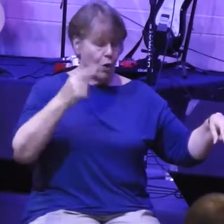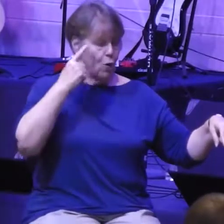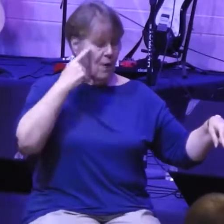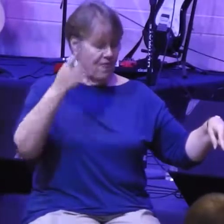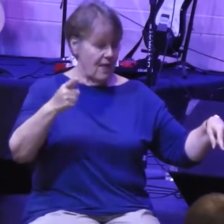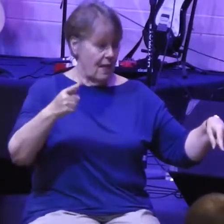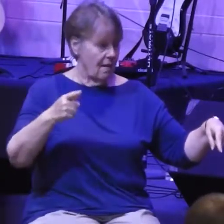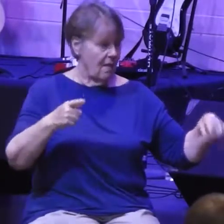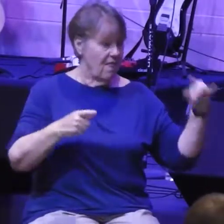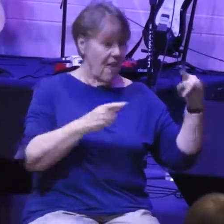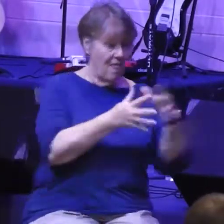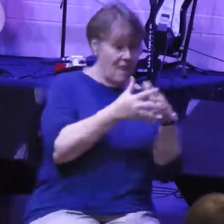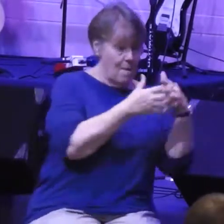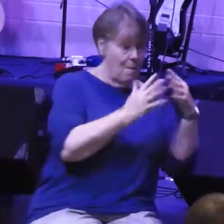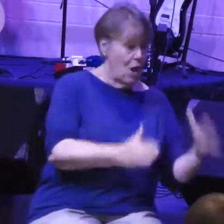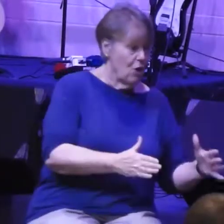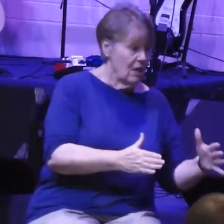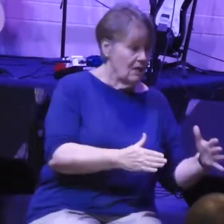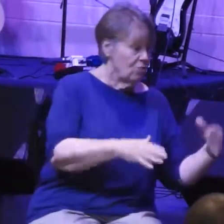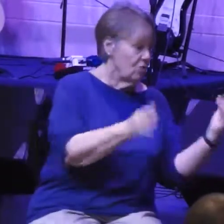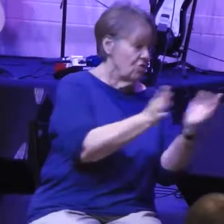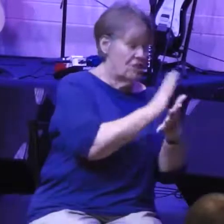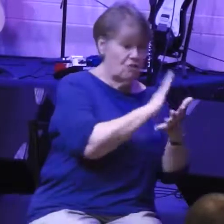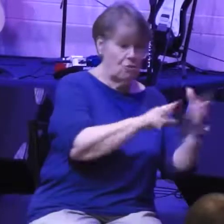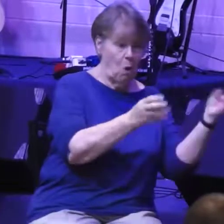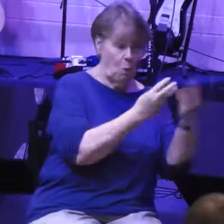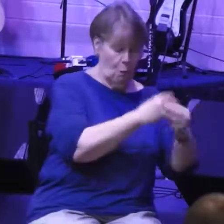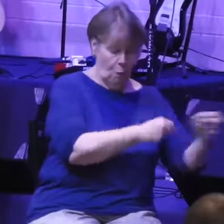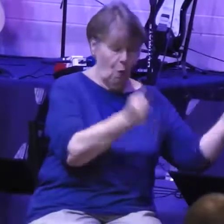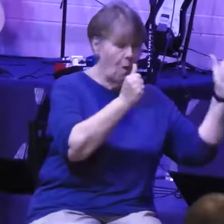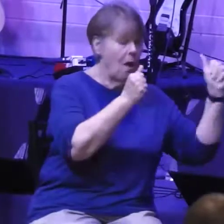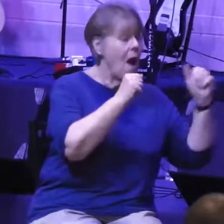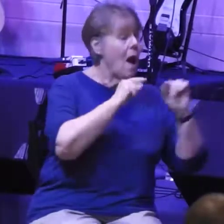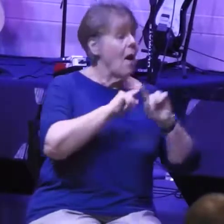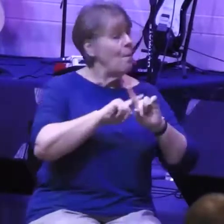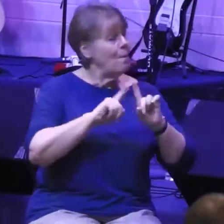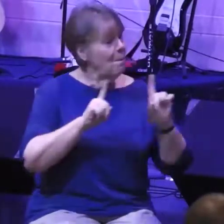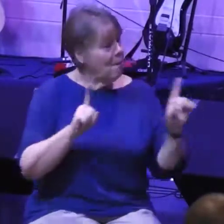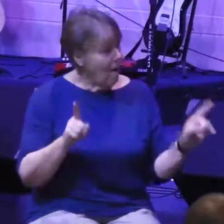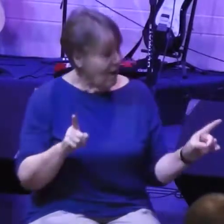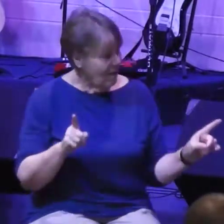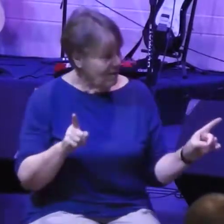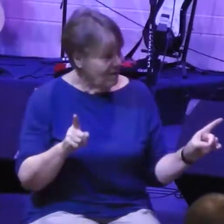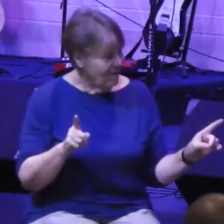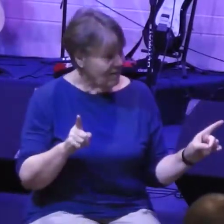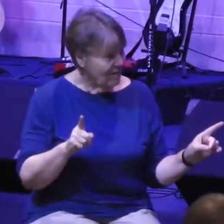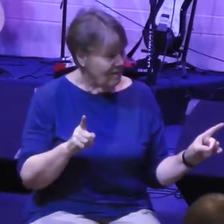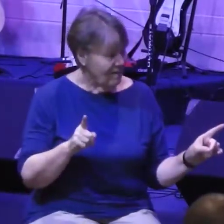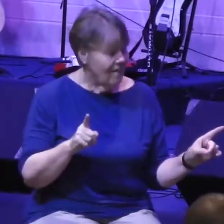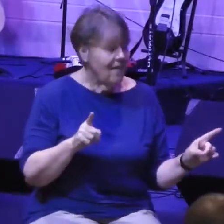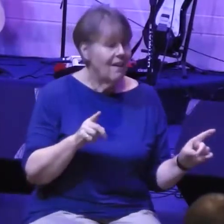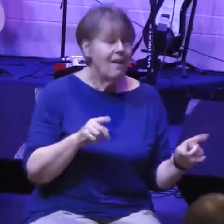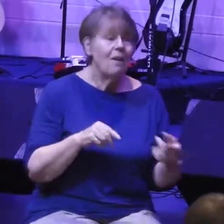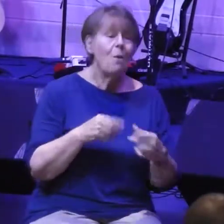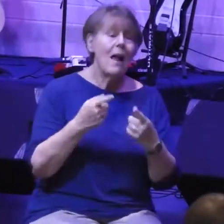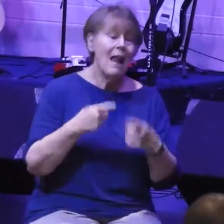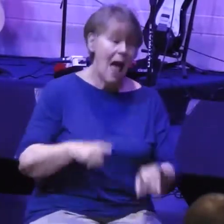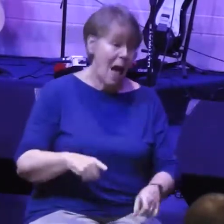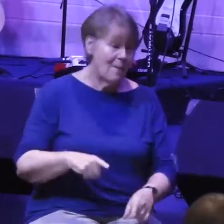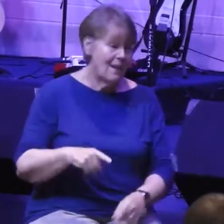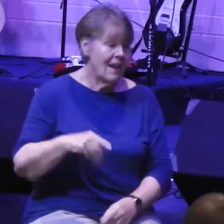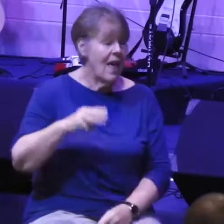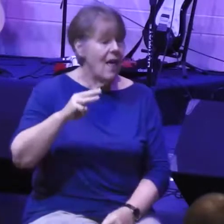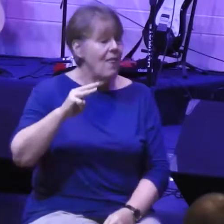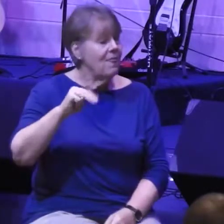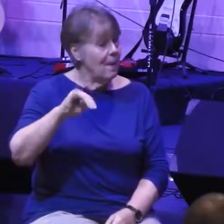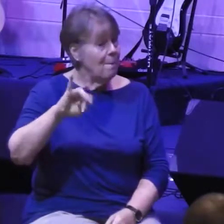planes. However, the data was that the MiGs were shot down at